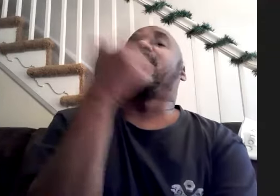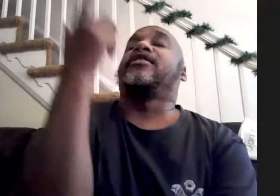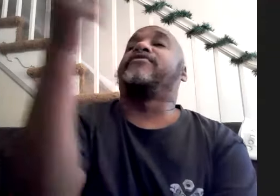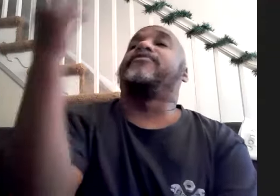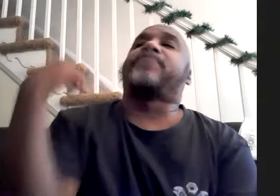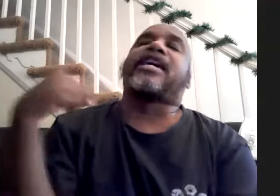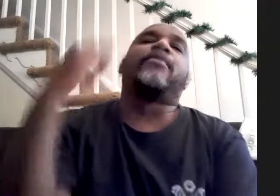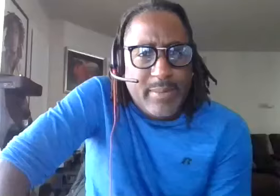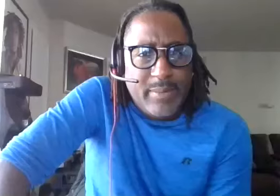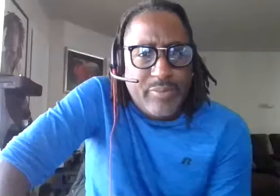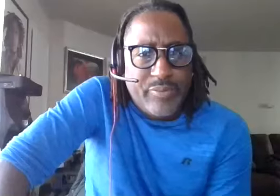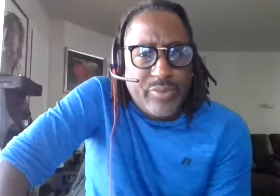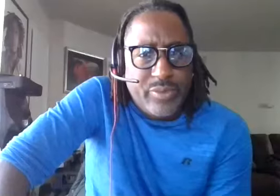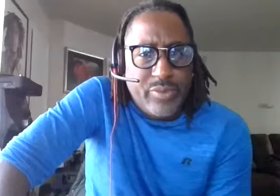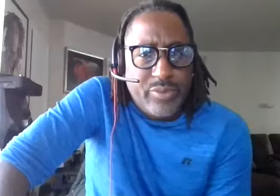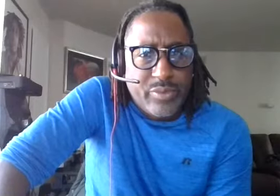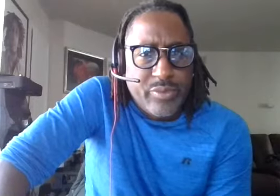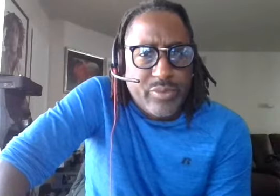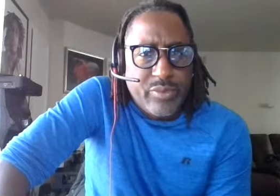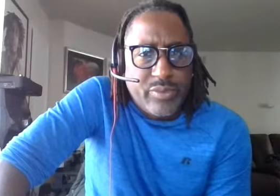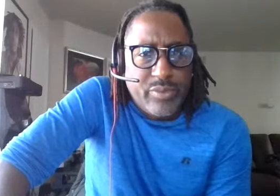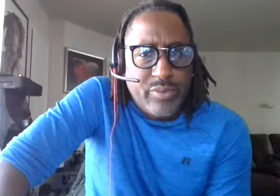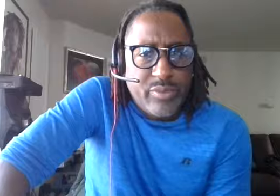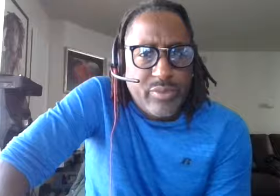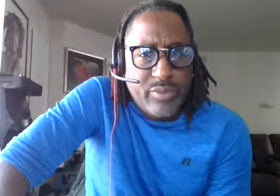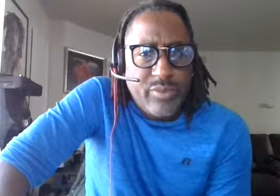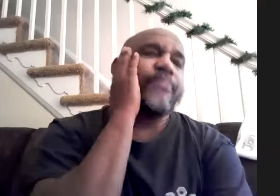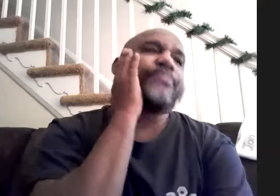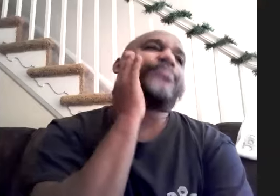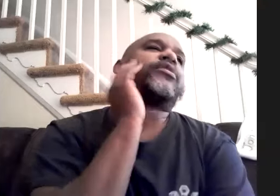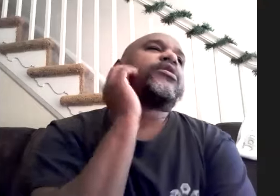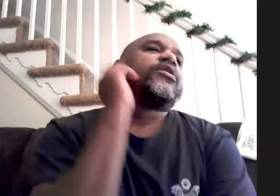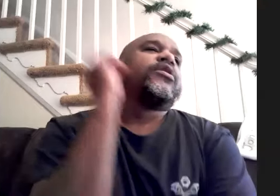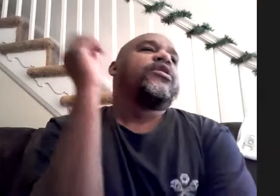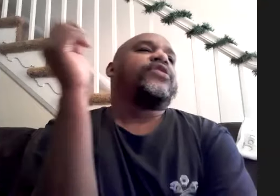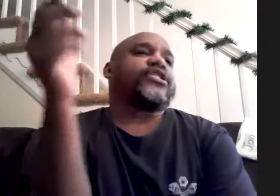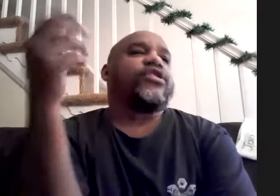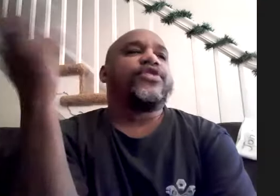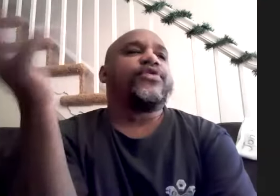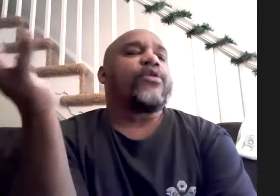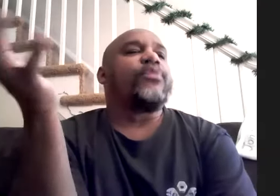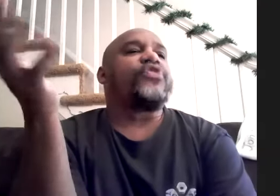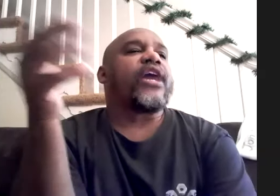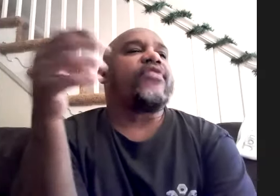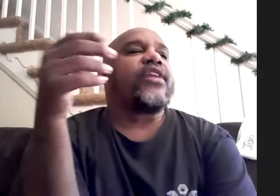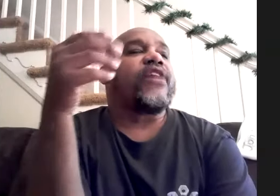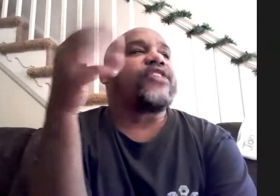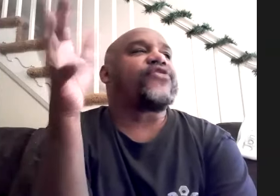they came over here um yeah and um they started doing their own thing and then it's funny